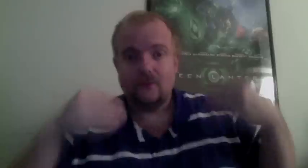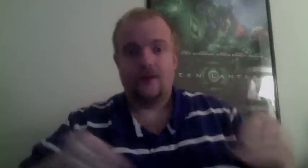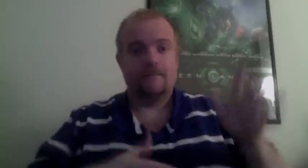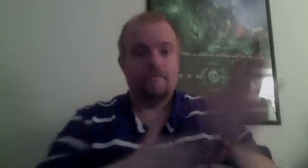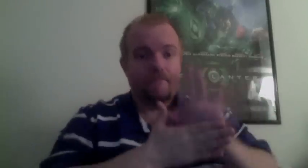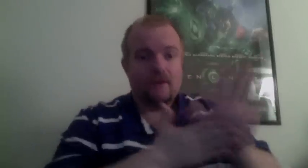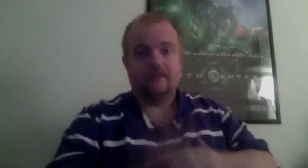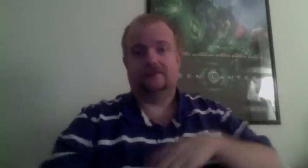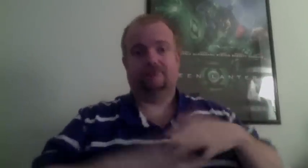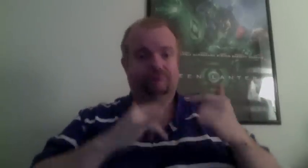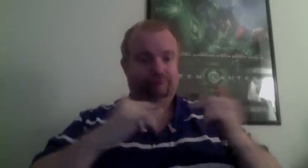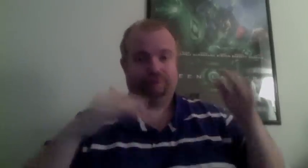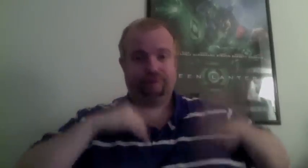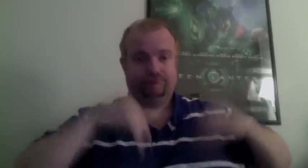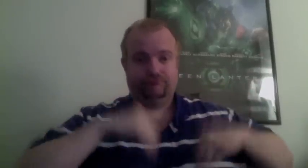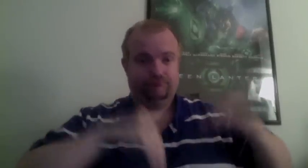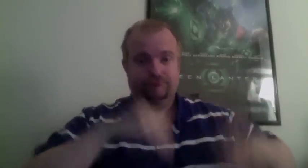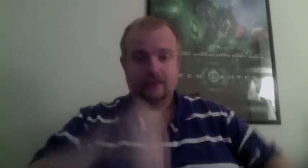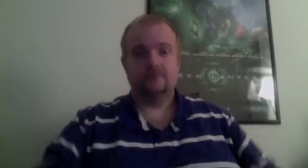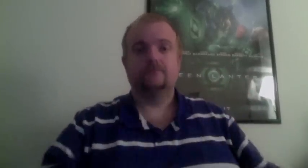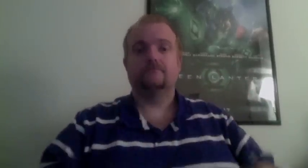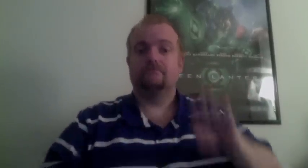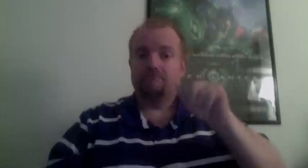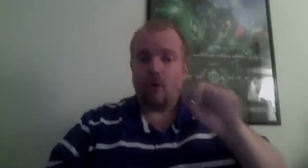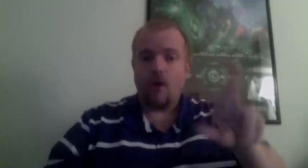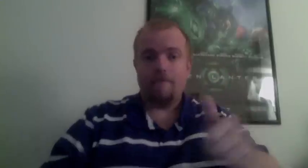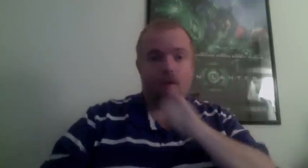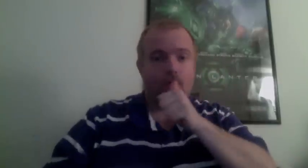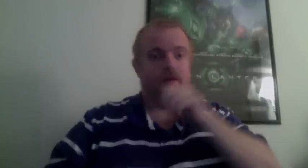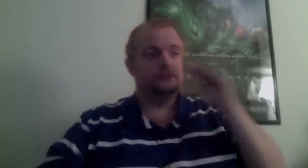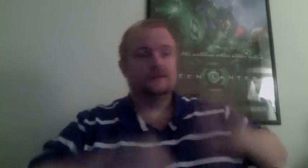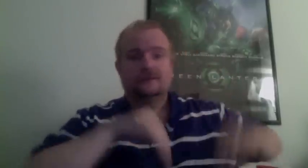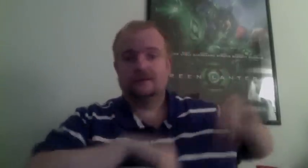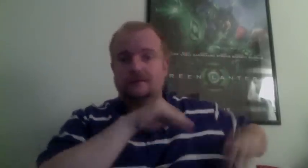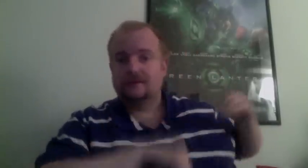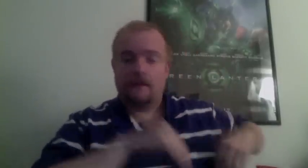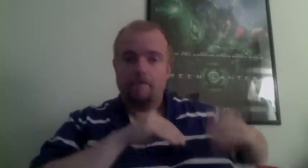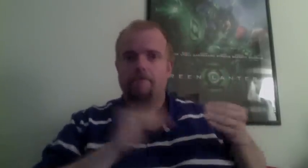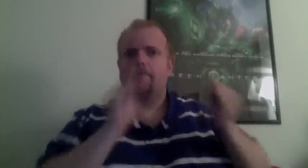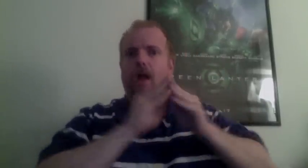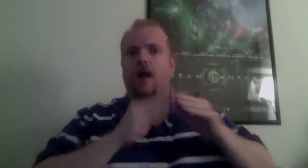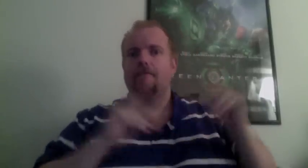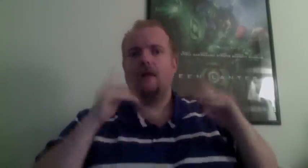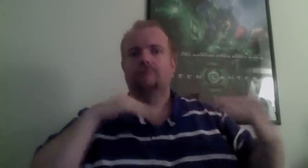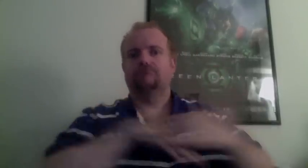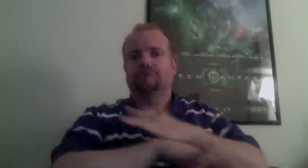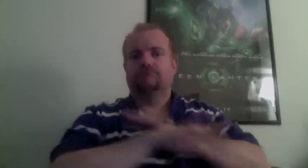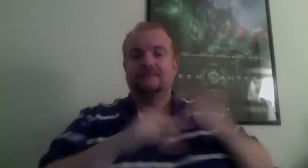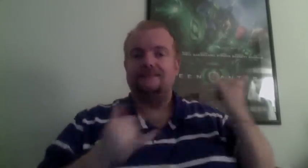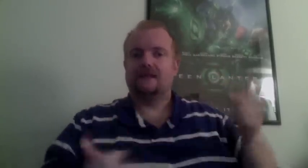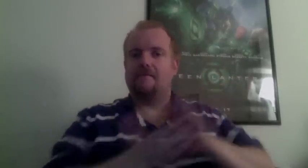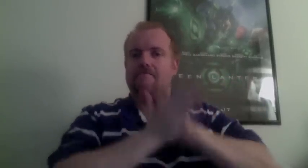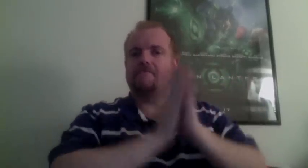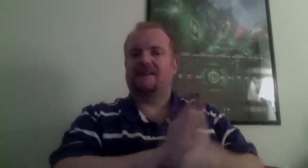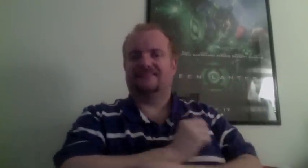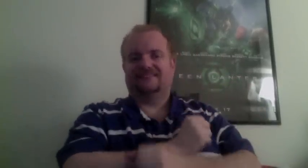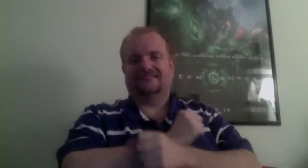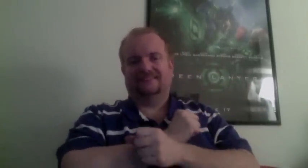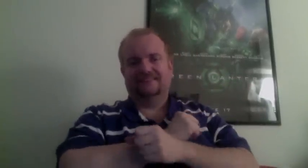Originally introduced in 1983, the F-18 is the navy's dogfighting weapon of choice. But over the years,